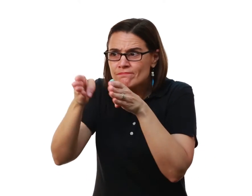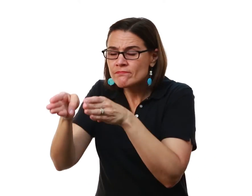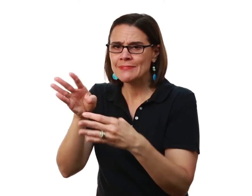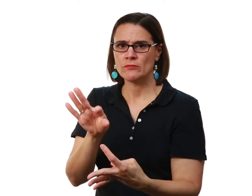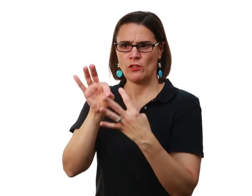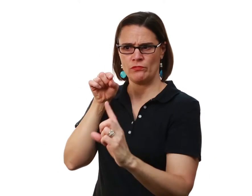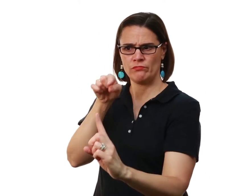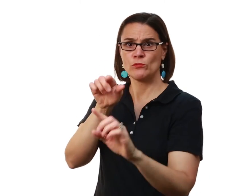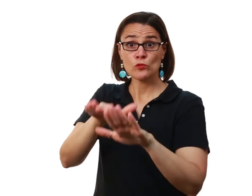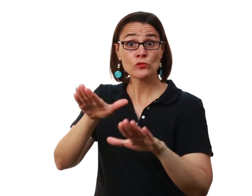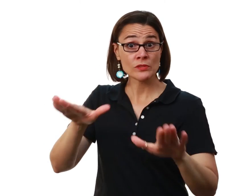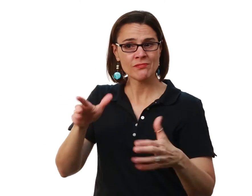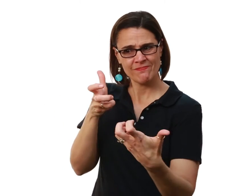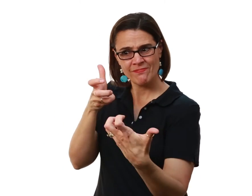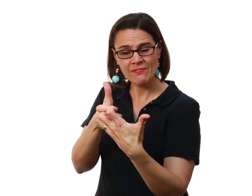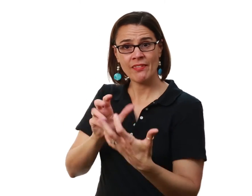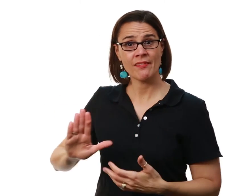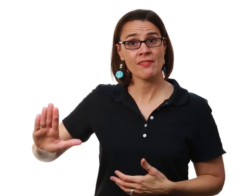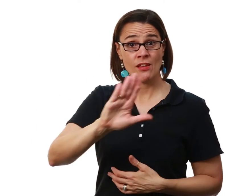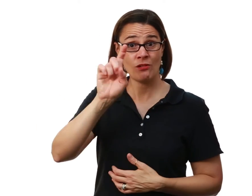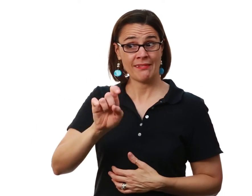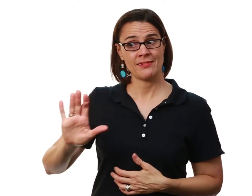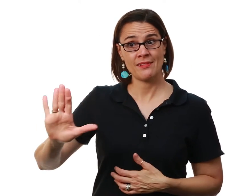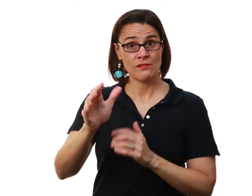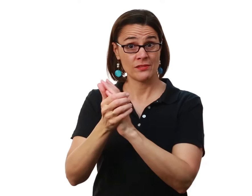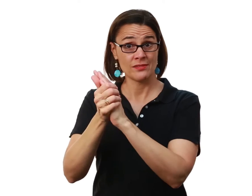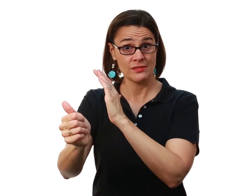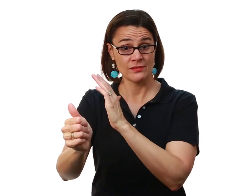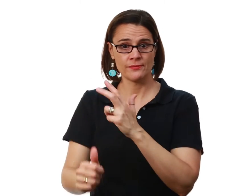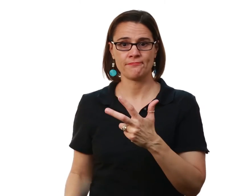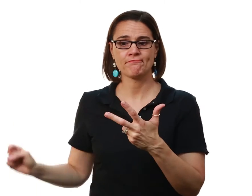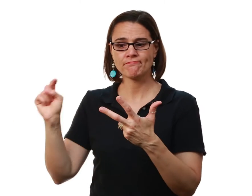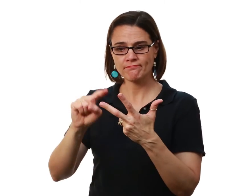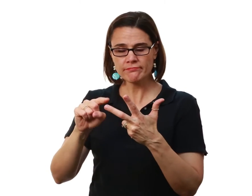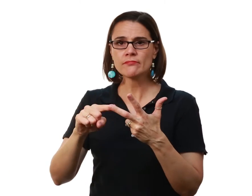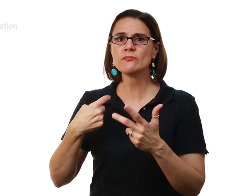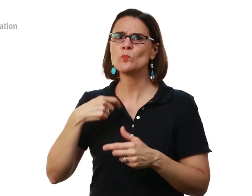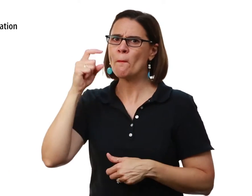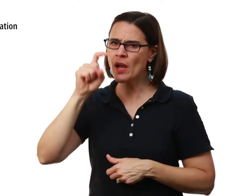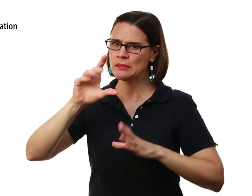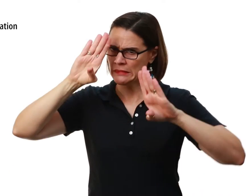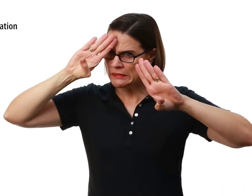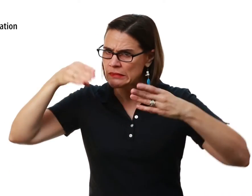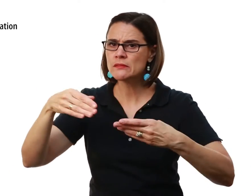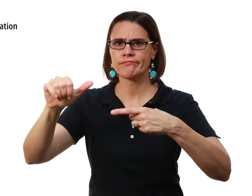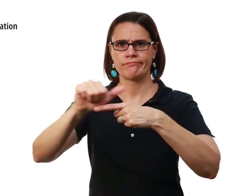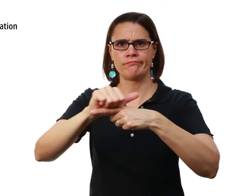each individual child And make sure that we are fitting their needs and their skill level Finally, we must focus on teacher